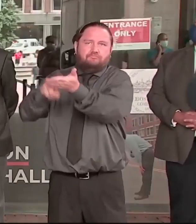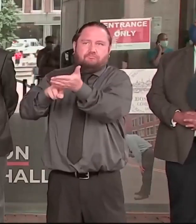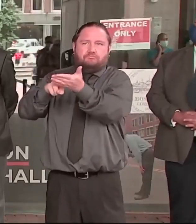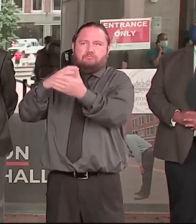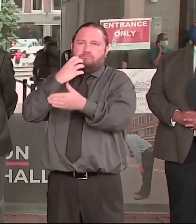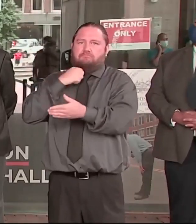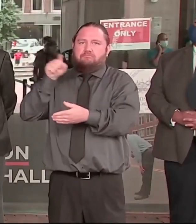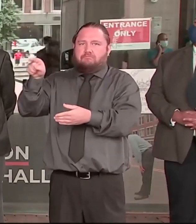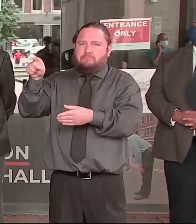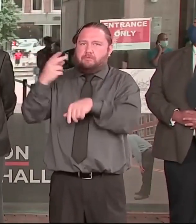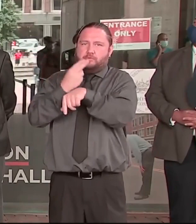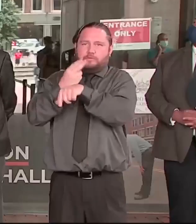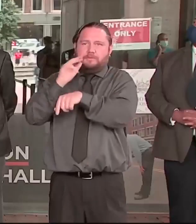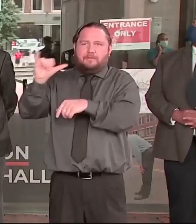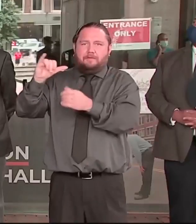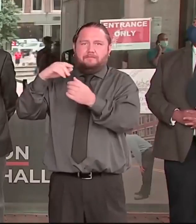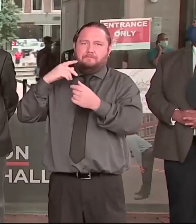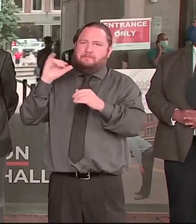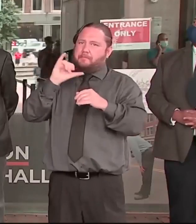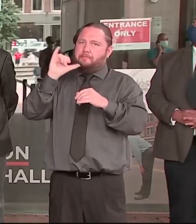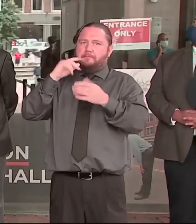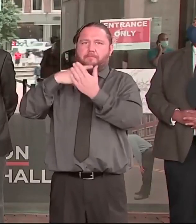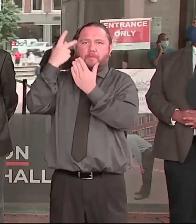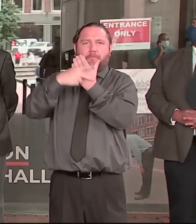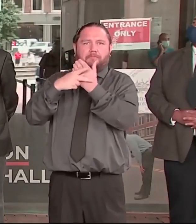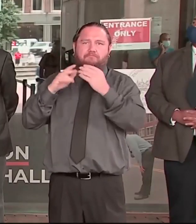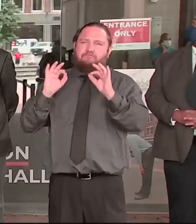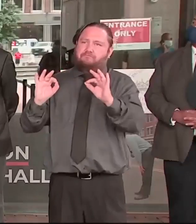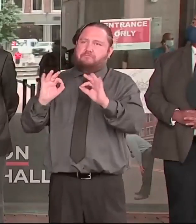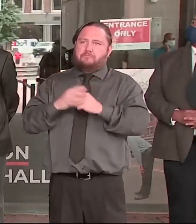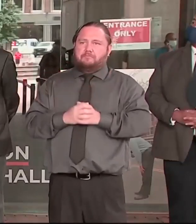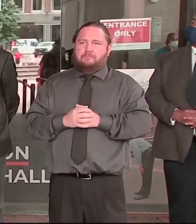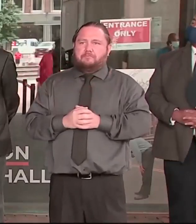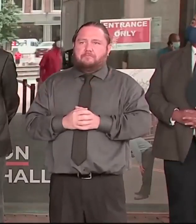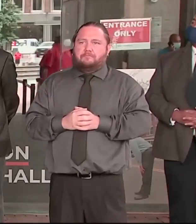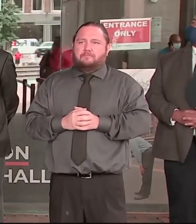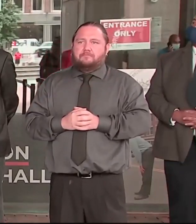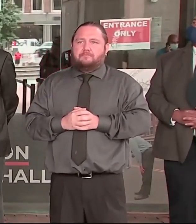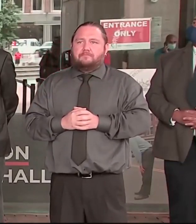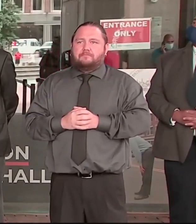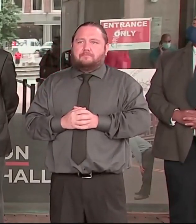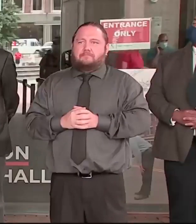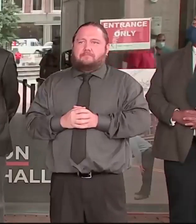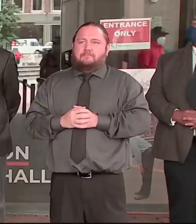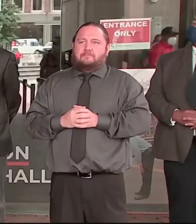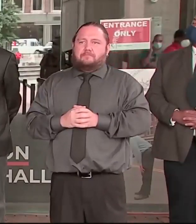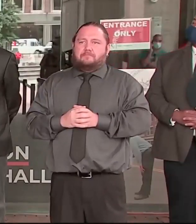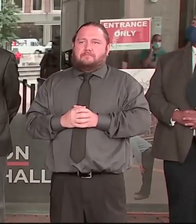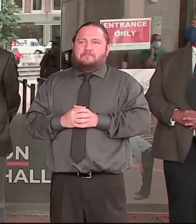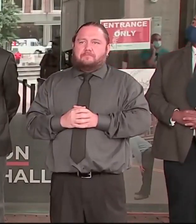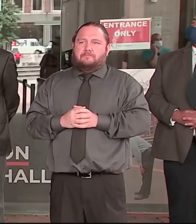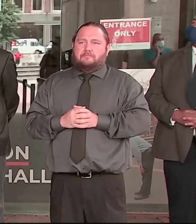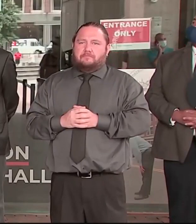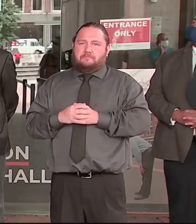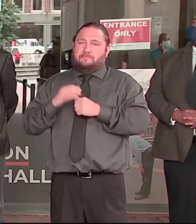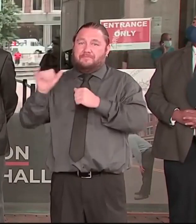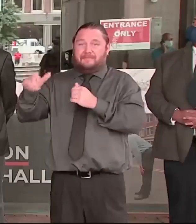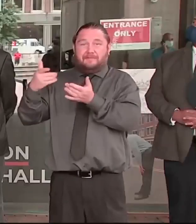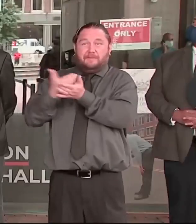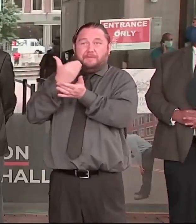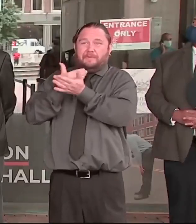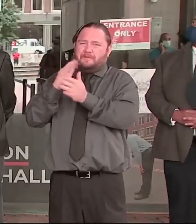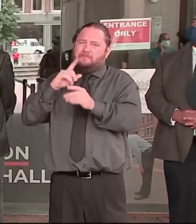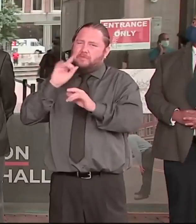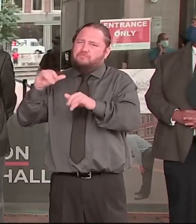We were there at the founding, and we made sure that we continue to be part of this alliance. What